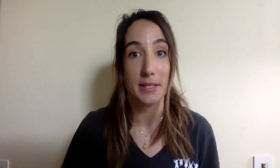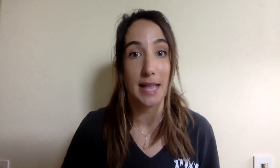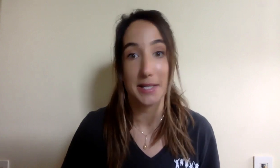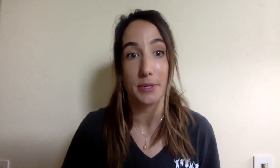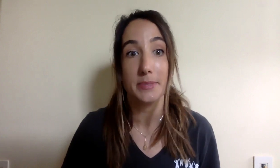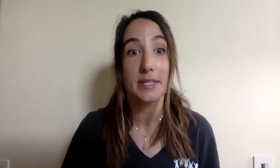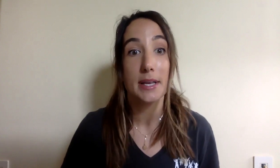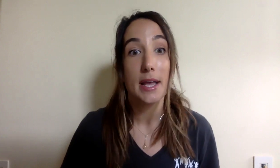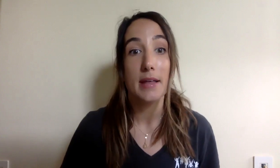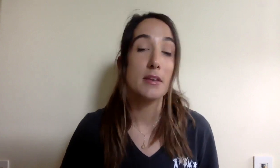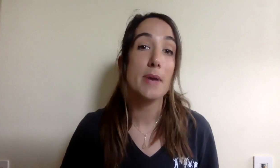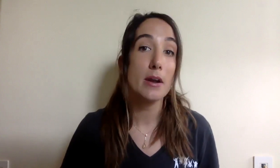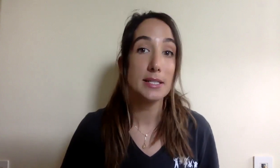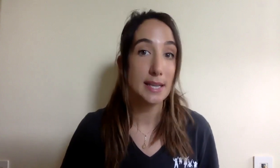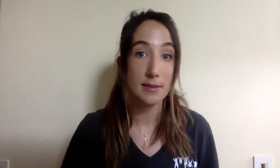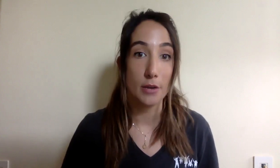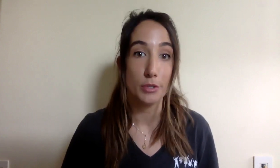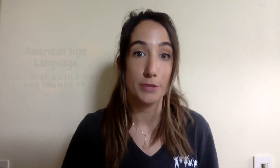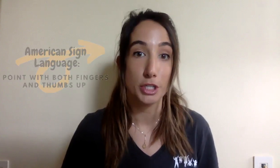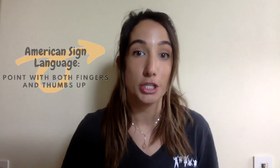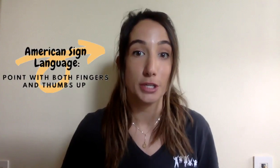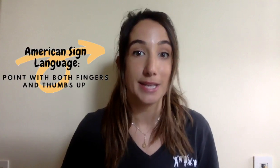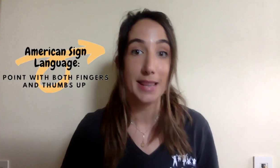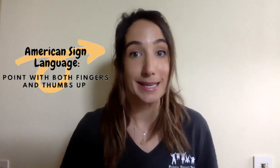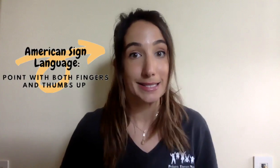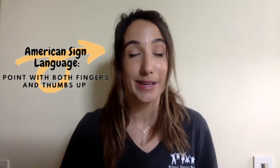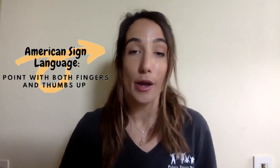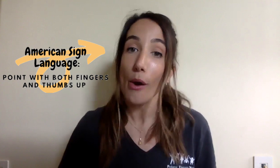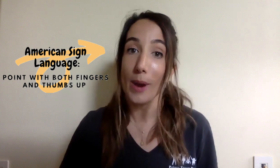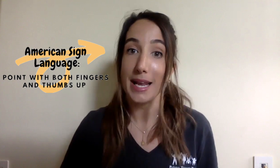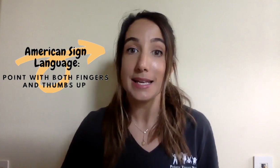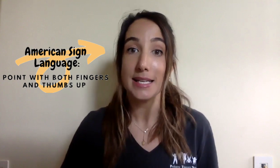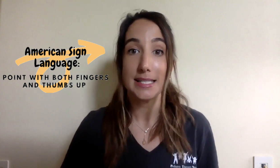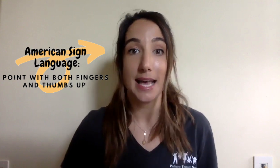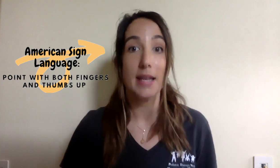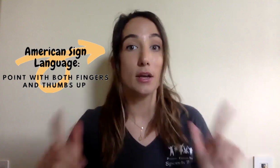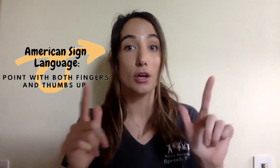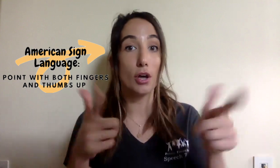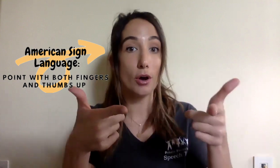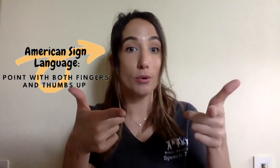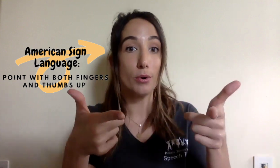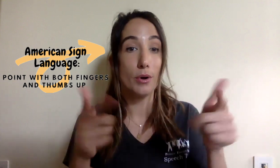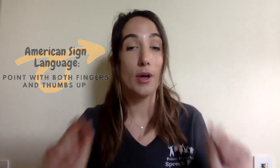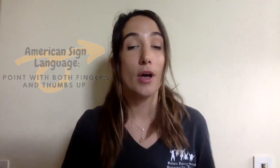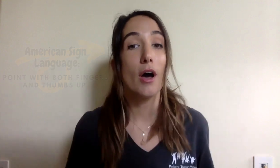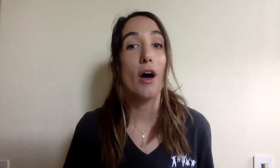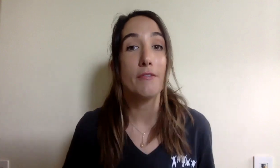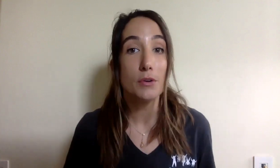classrooms. The American Sign Language version looks like this. Ready, set, go. A few